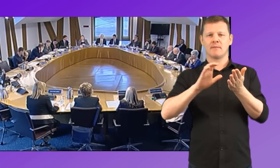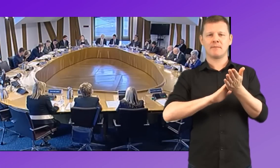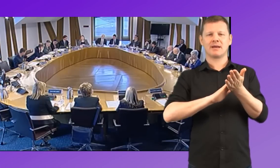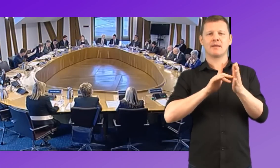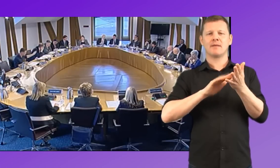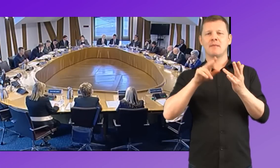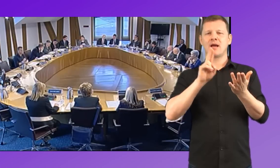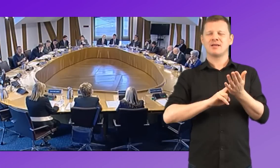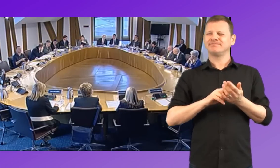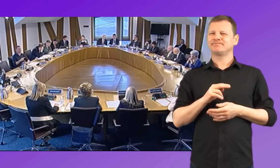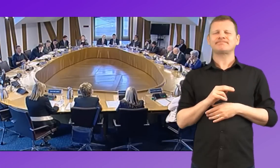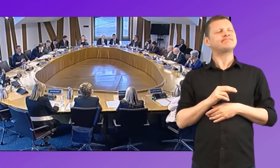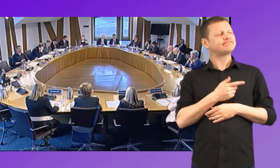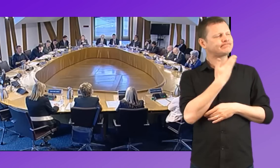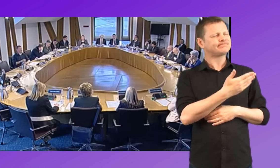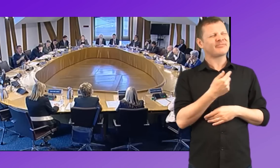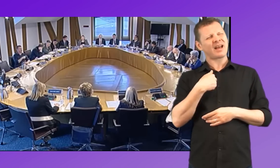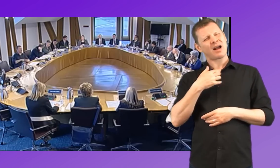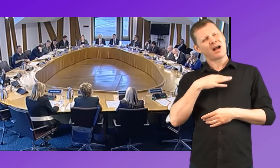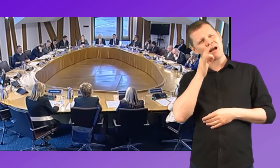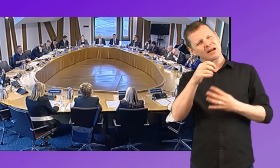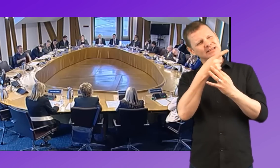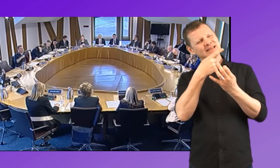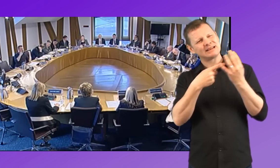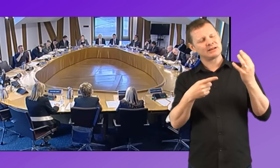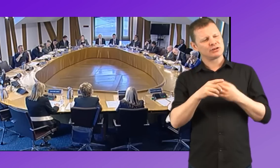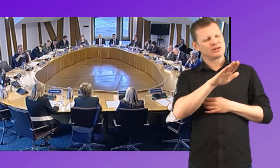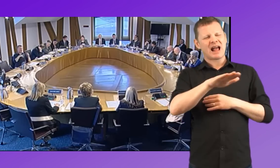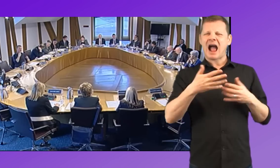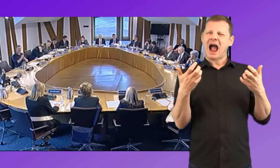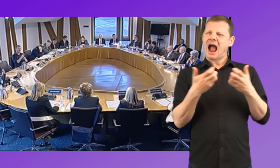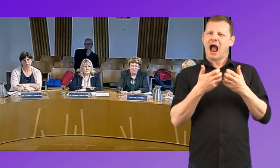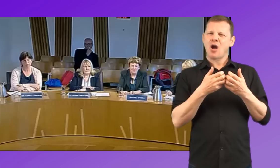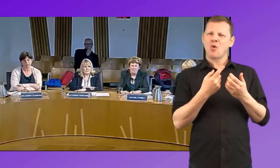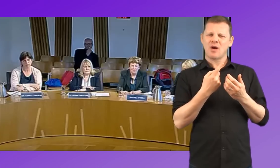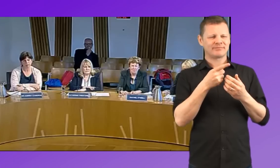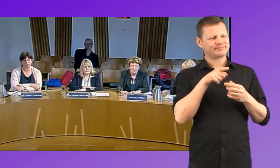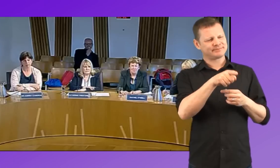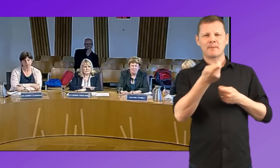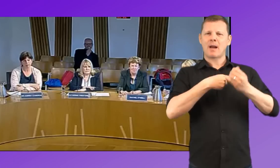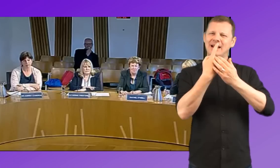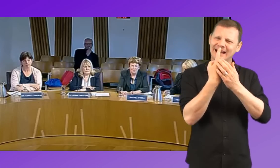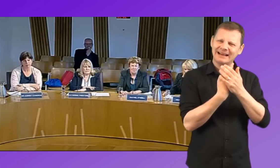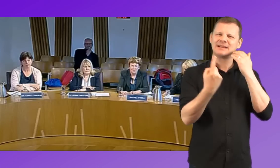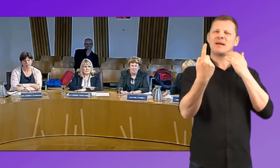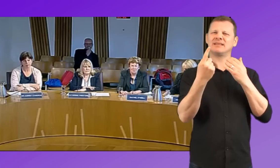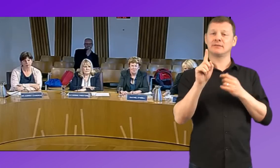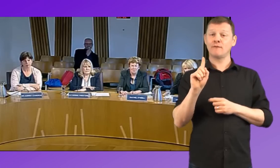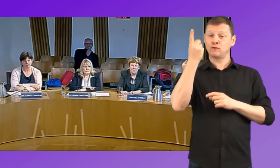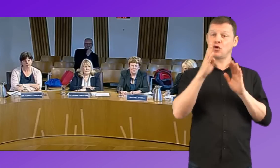the independence of people who are at school and how we get that. And I had asked some questions about the habilitation skills